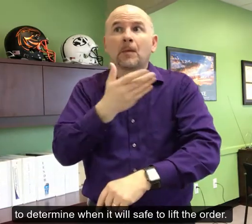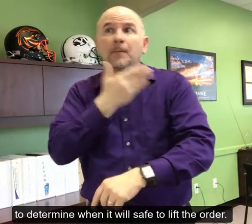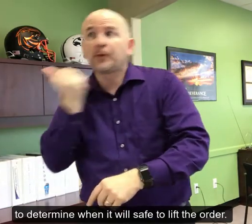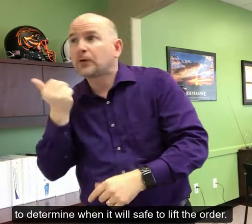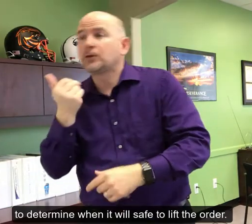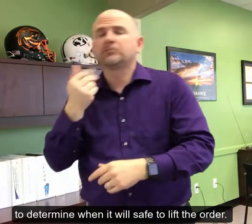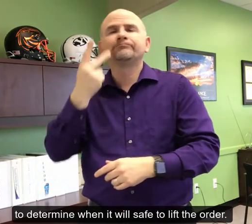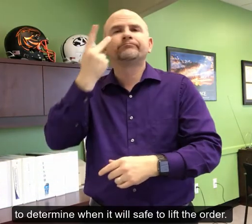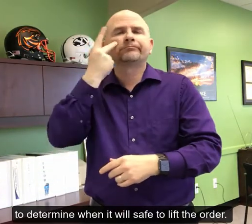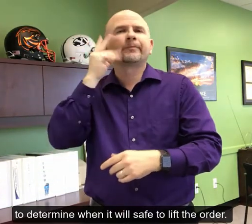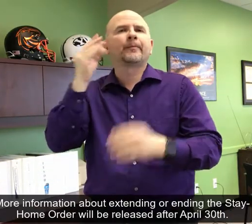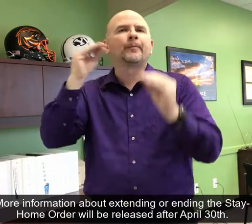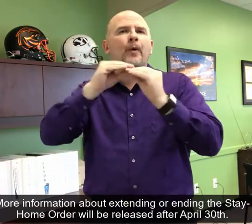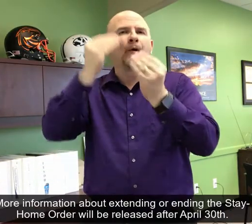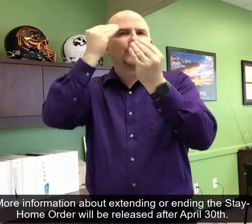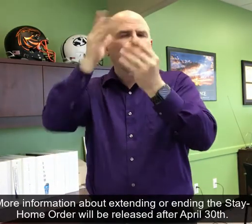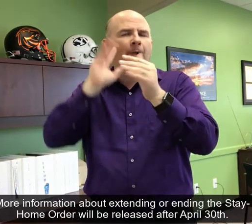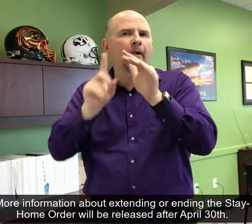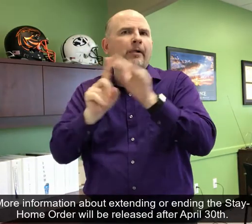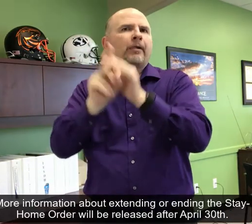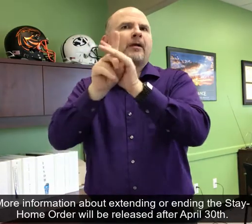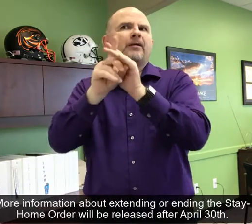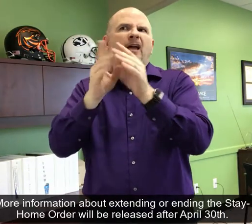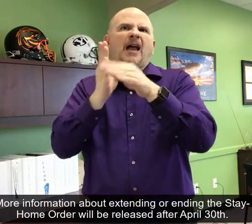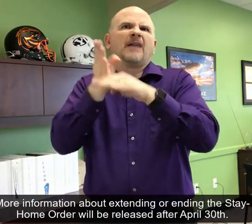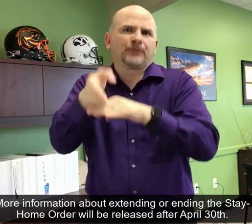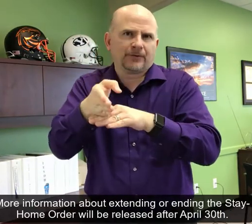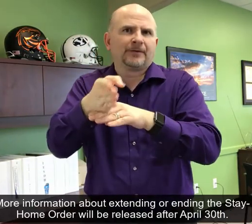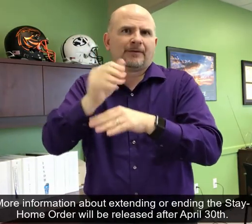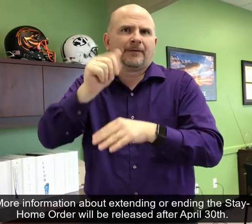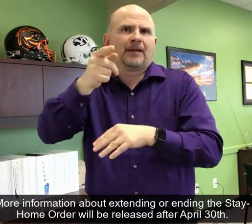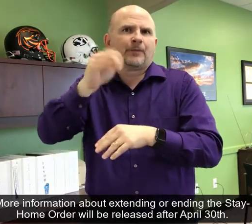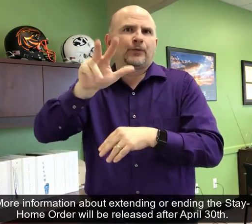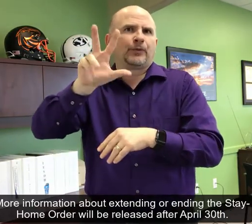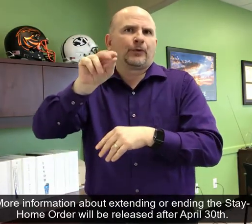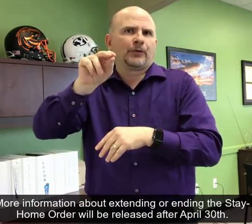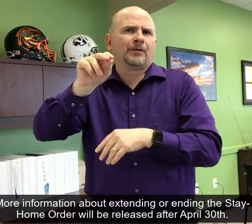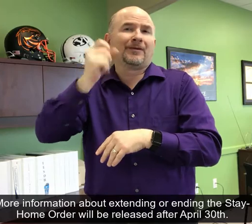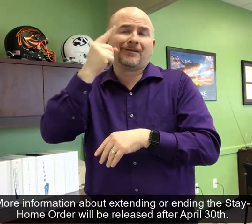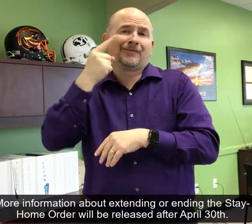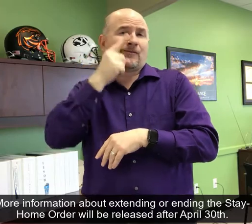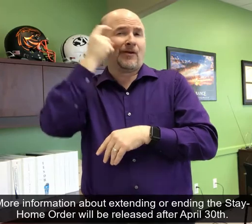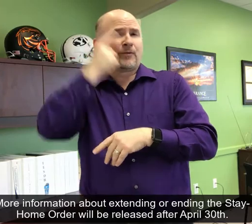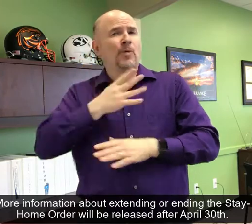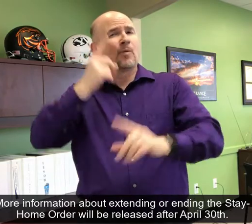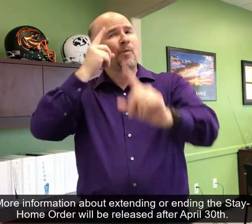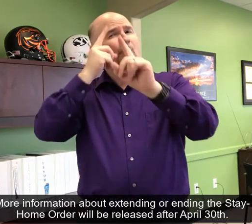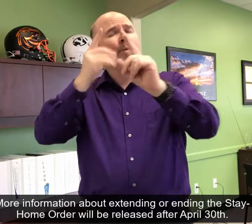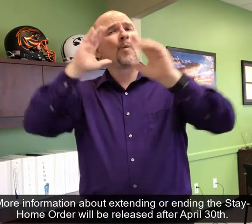order. More information about extending or ending the stay-home order will be released after April 30.